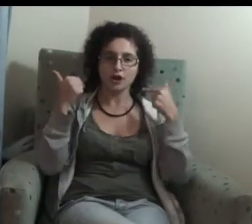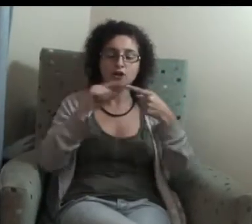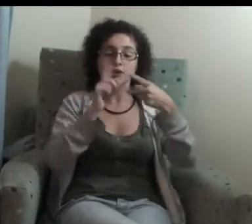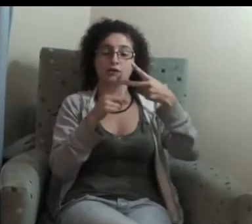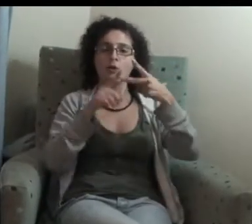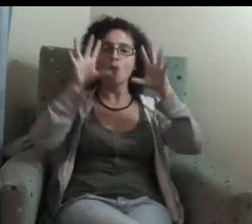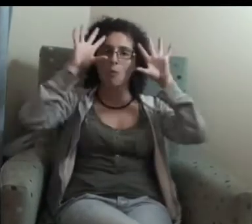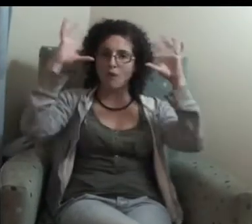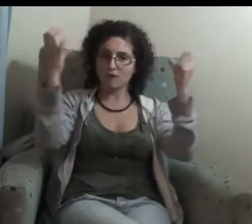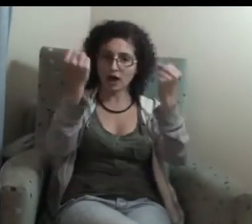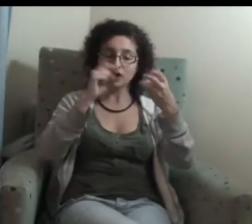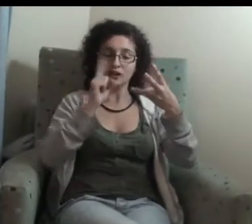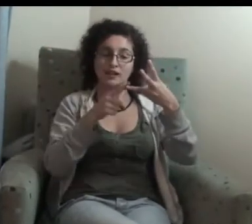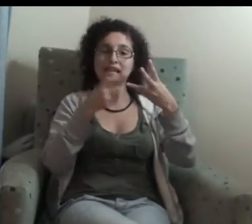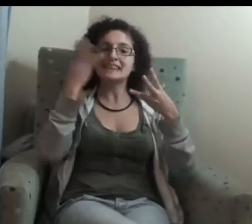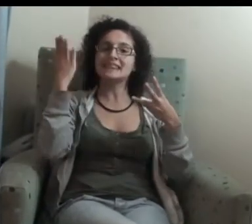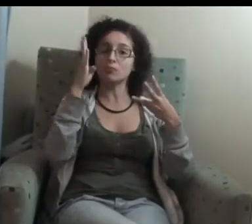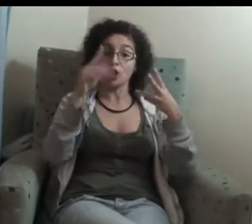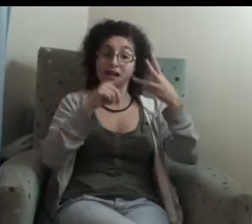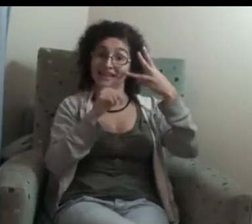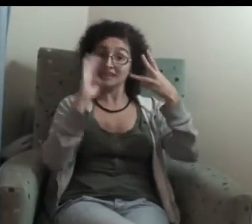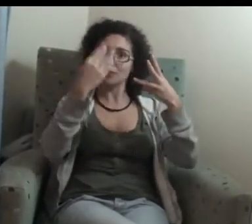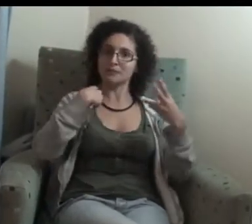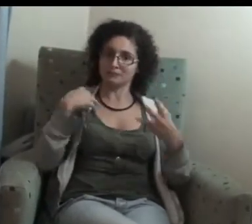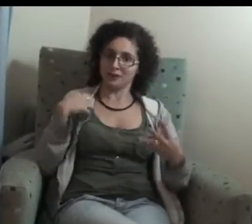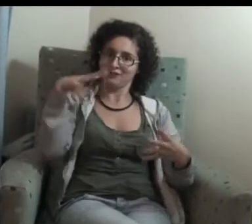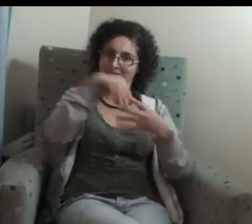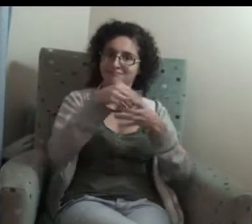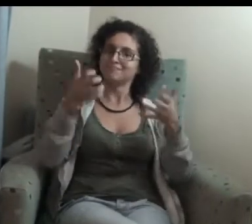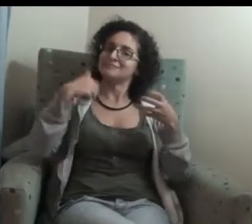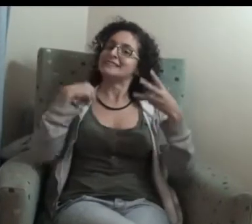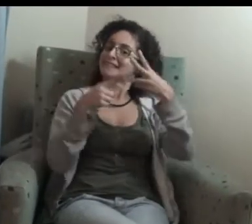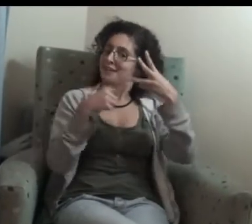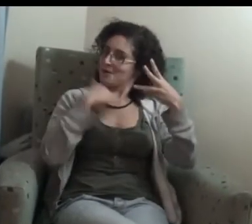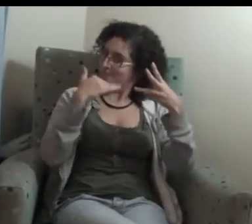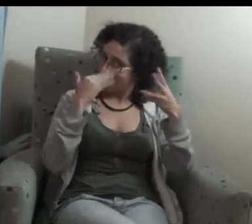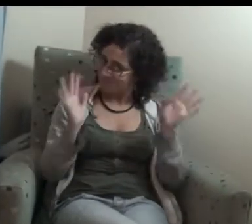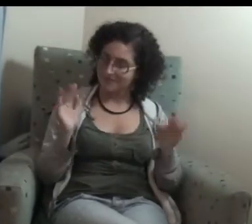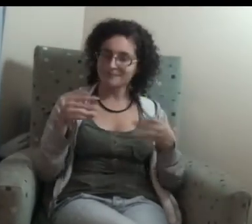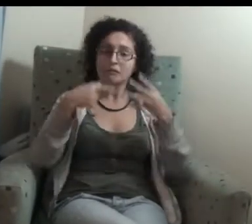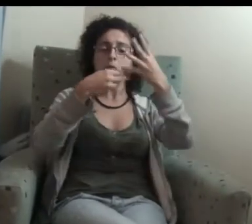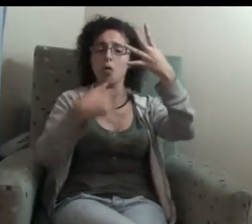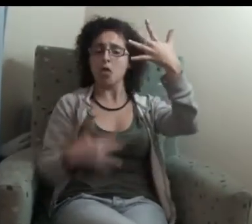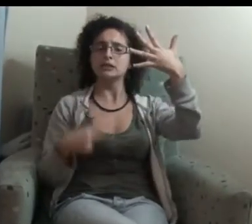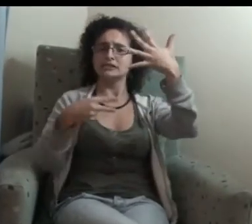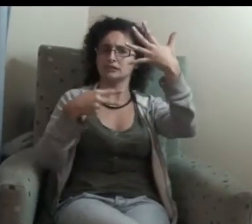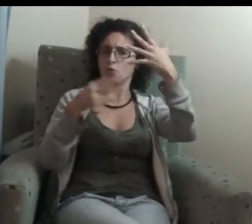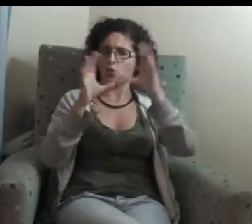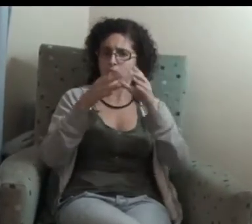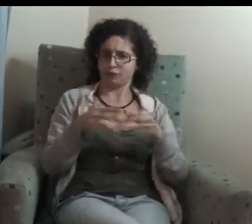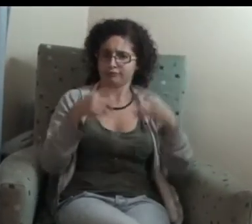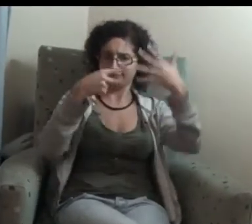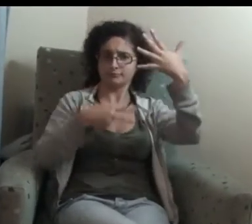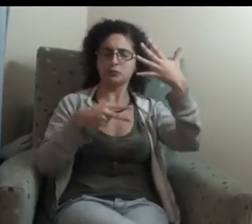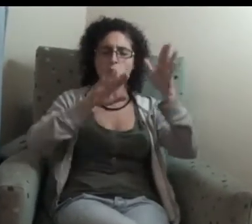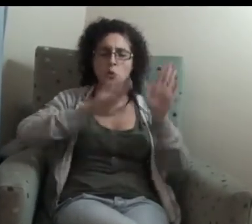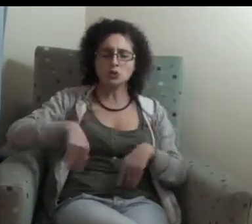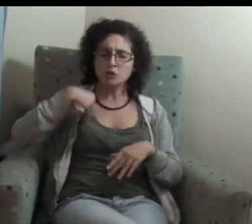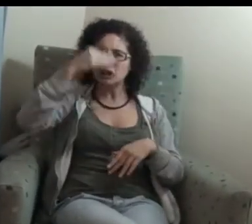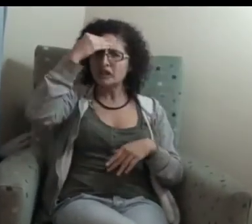the Clark Grimmie, might be that day. And the All Blacks were all in there. Which was often the case in first tests in those days. When we were in